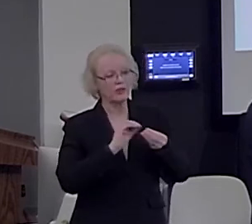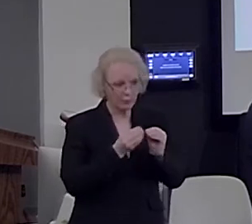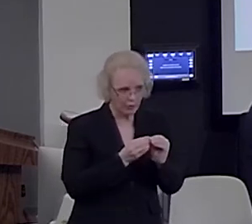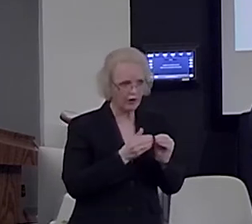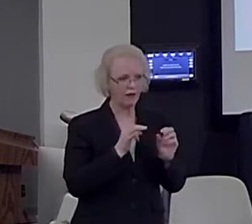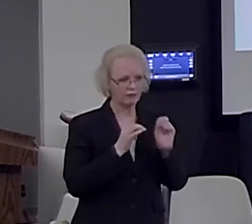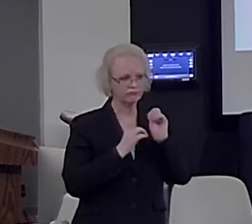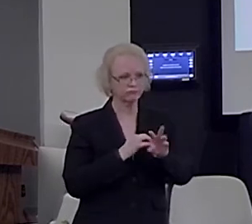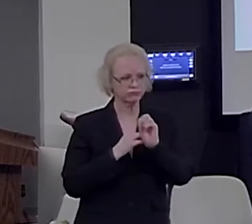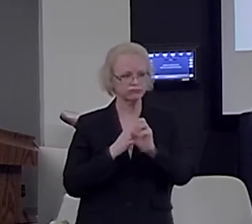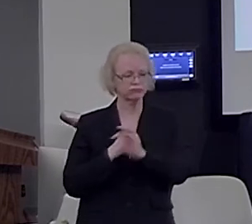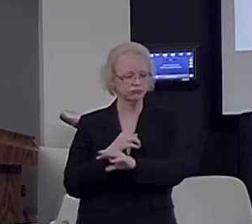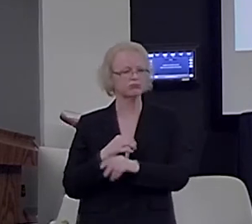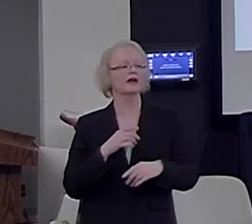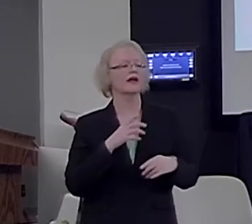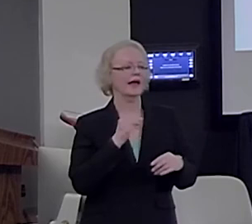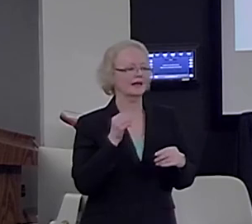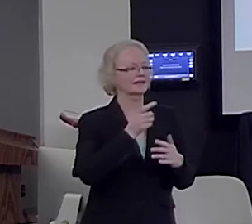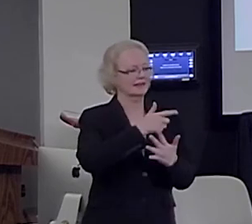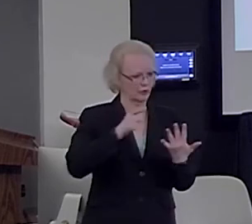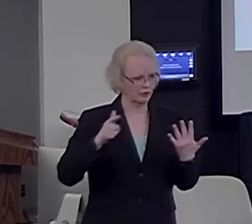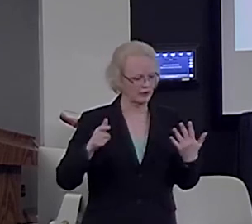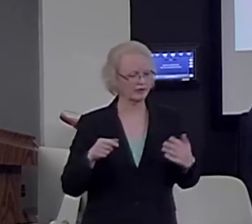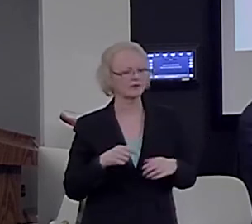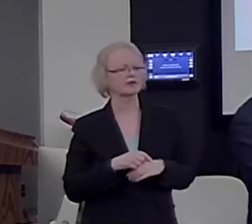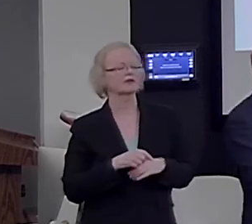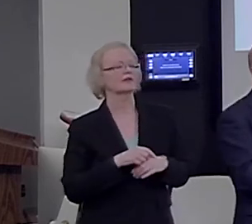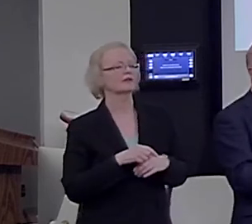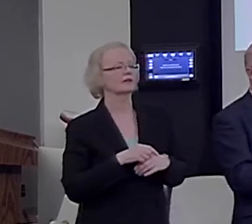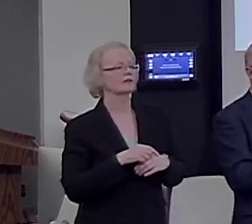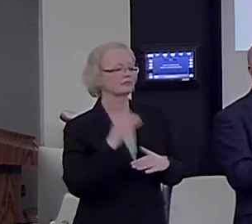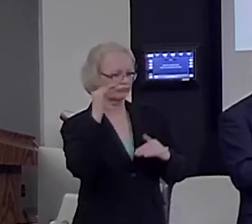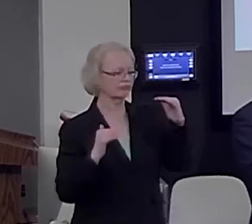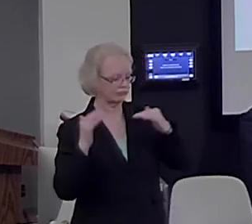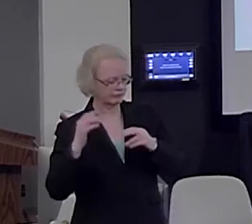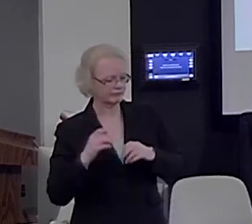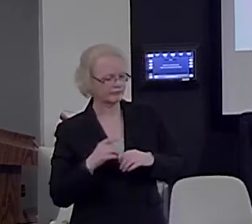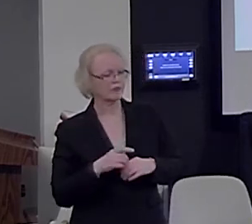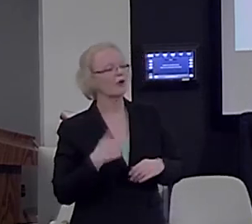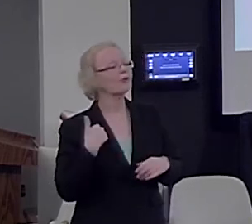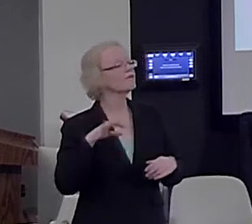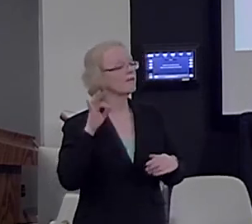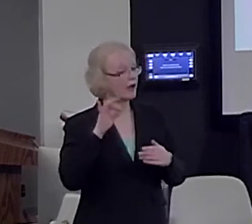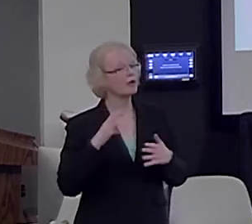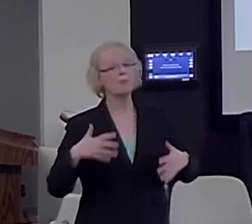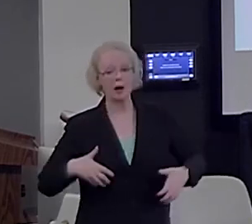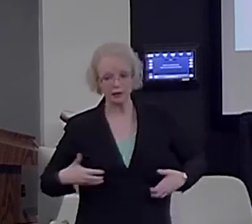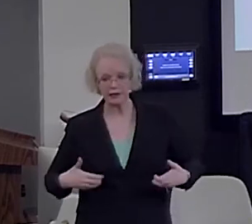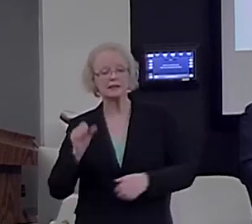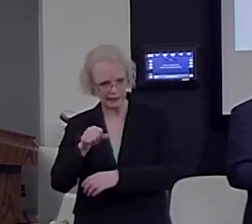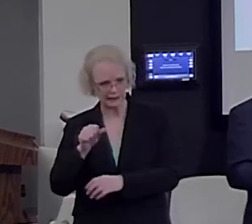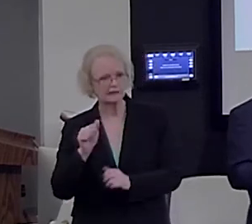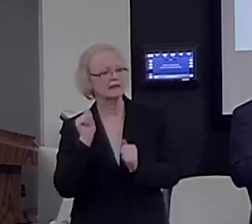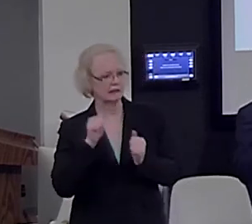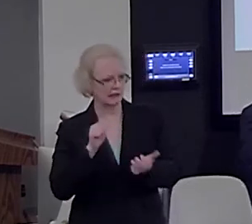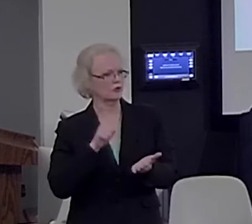We scan both monkeys and humans. I'll go very quickly to say that we found that monkeys are sensitive to these rules. So, we expose